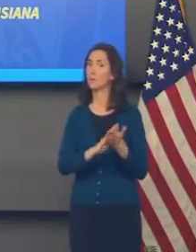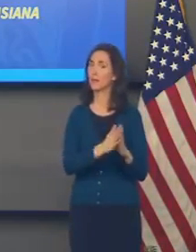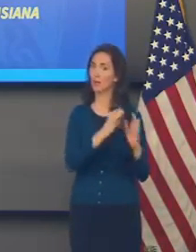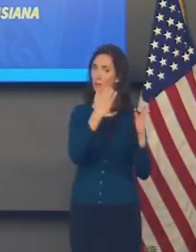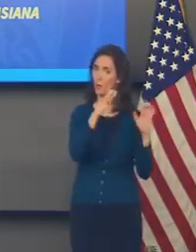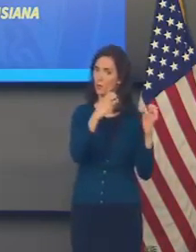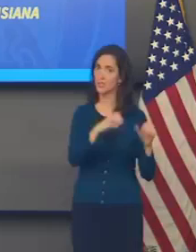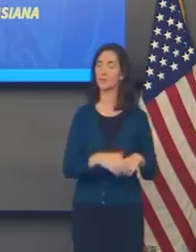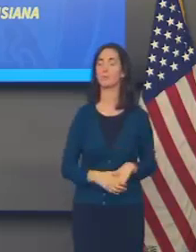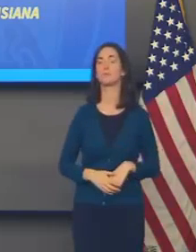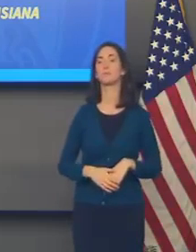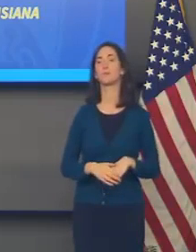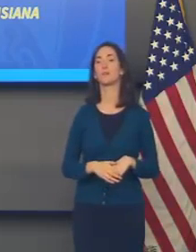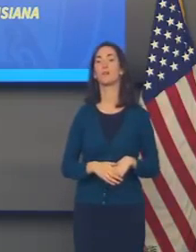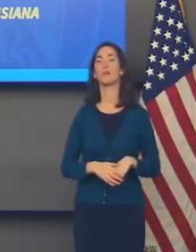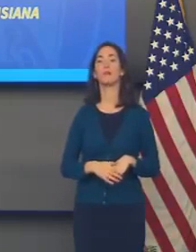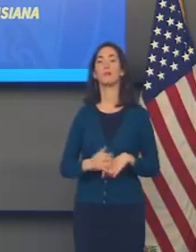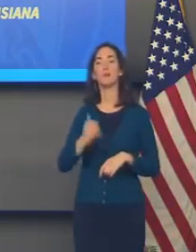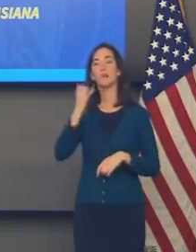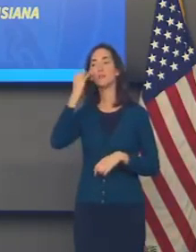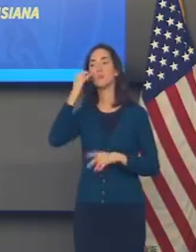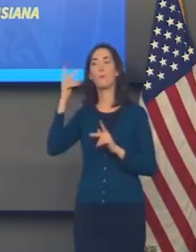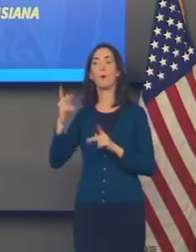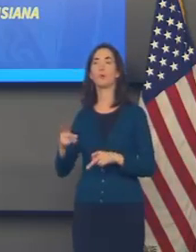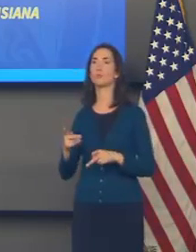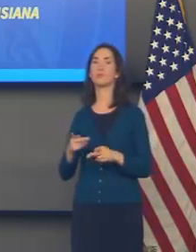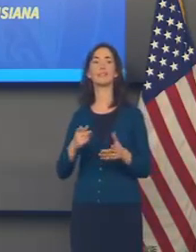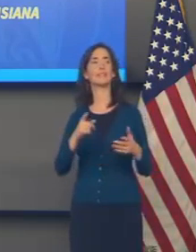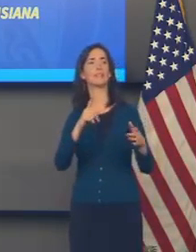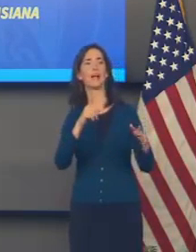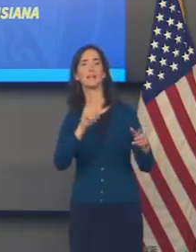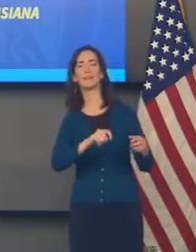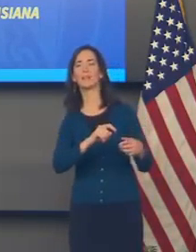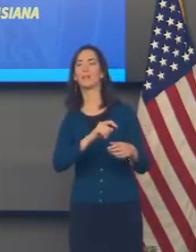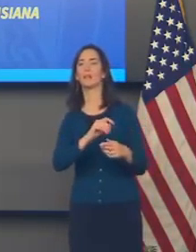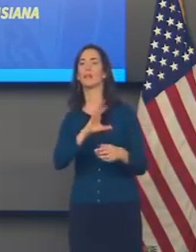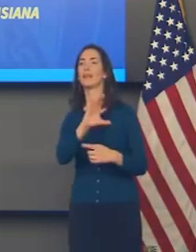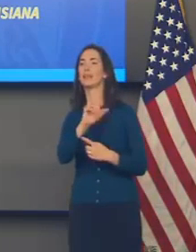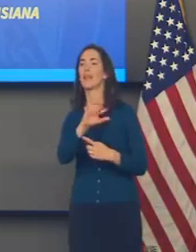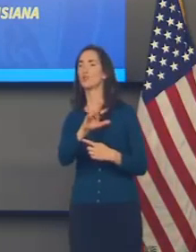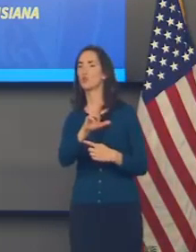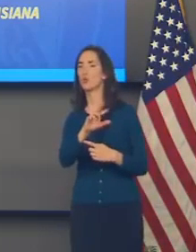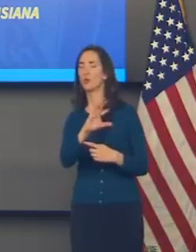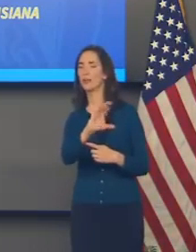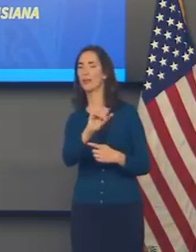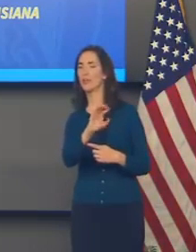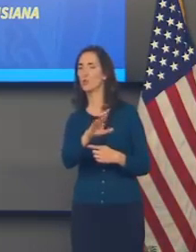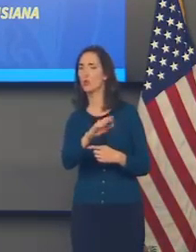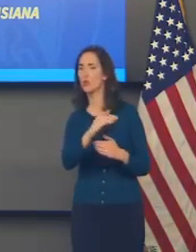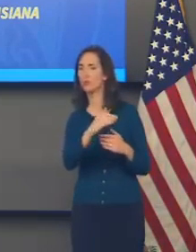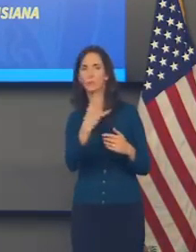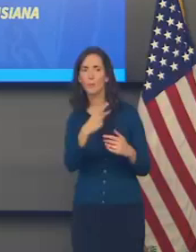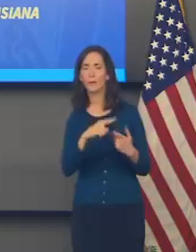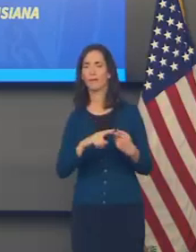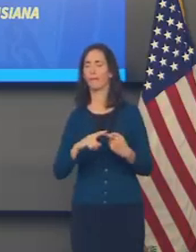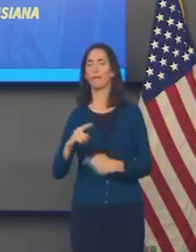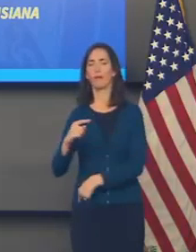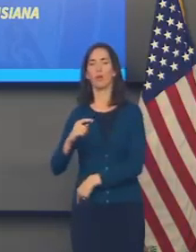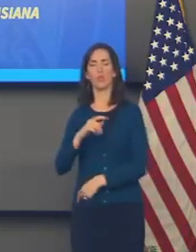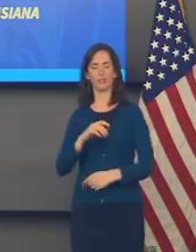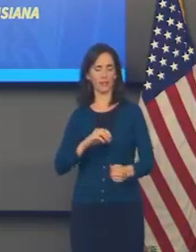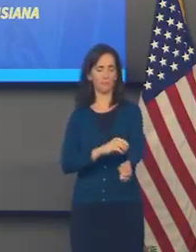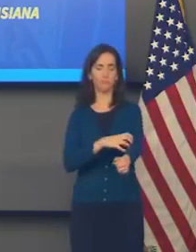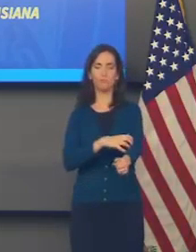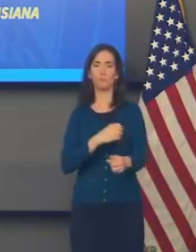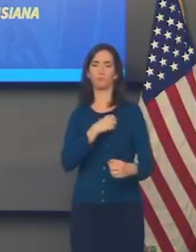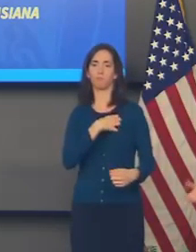scheduling a cancer procedure, remover of tumor, an important hip replacement that will